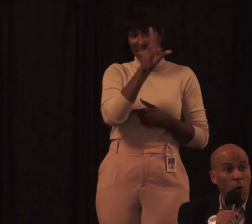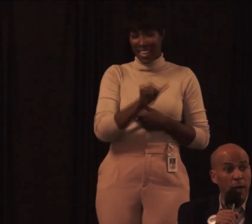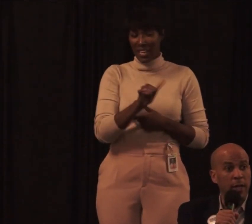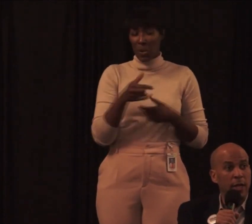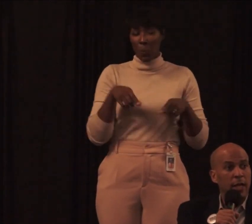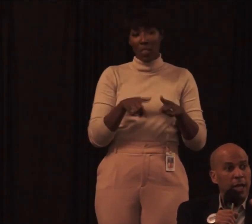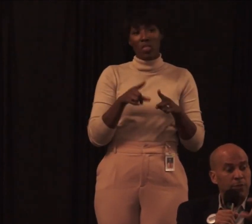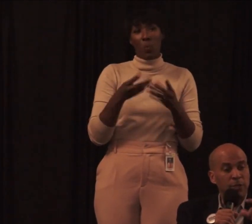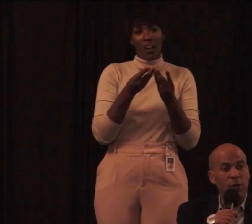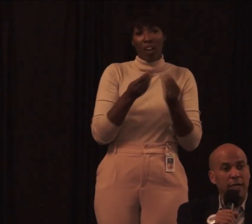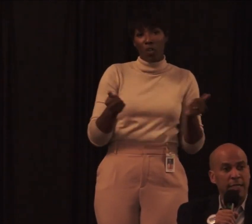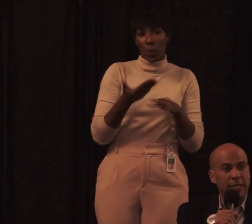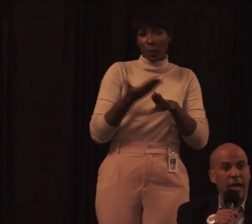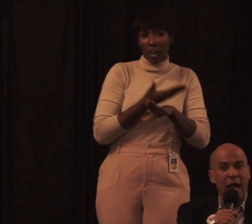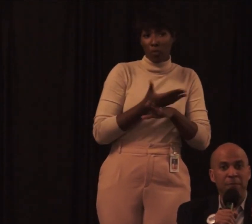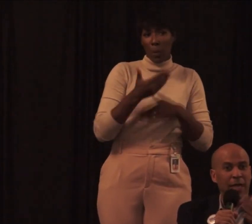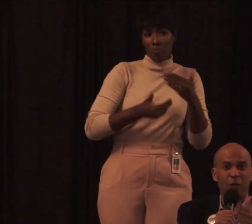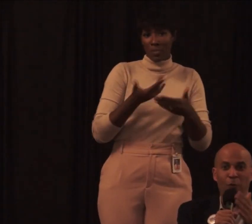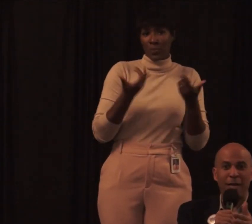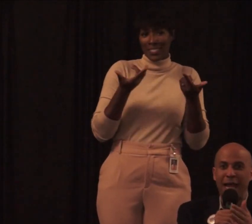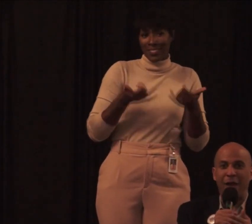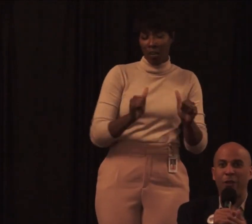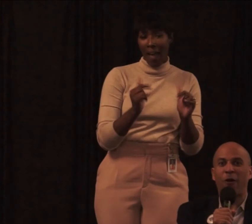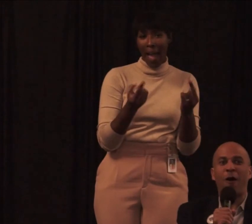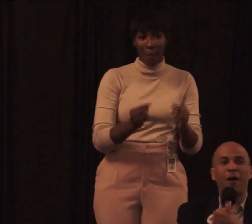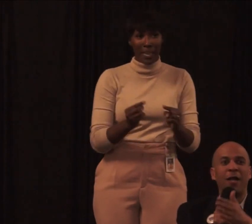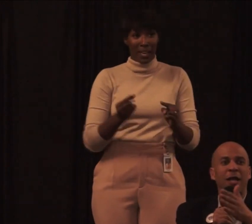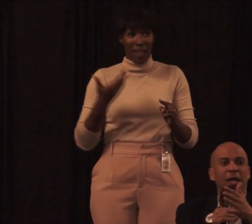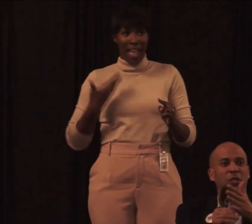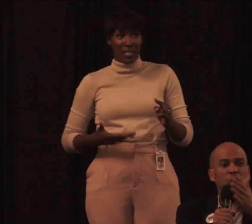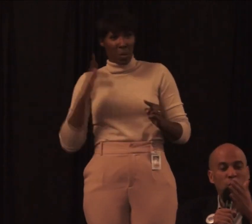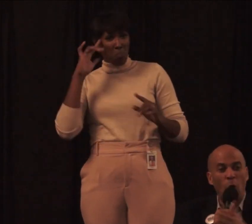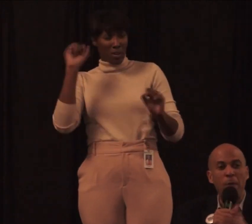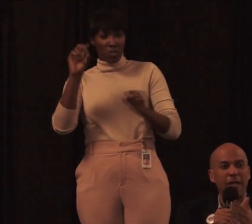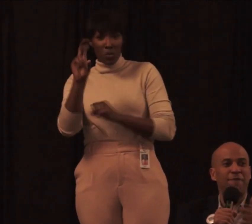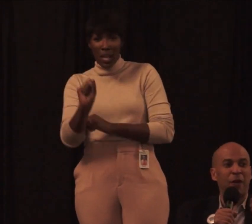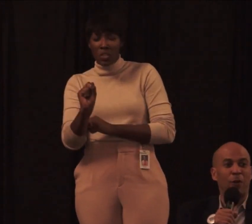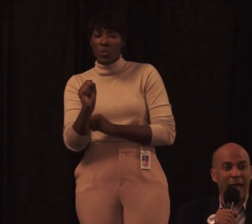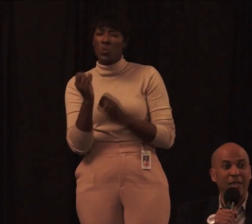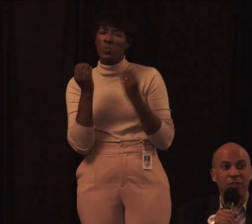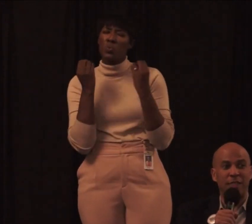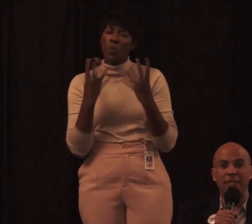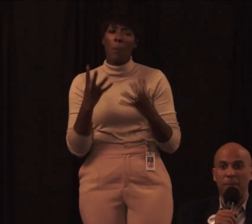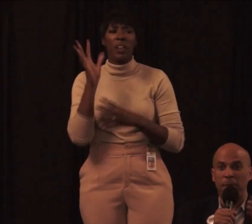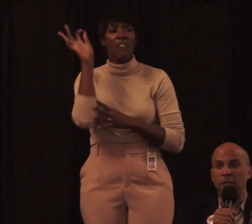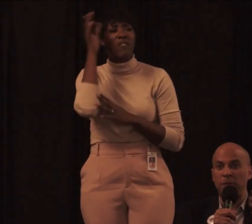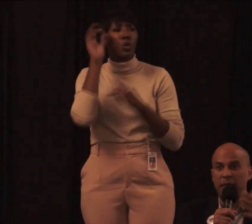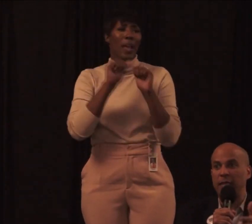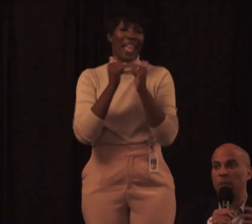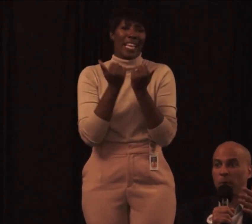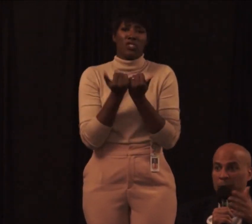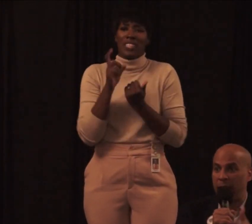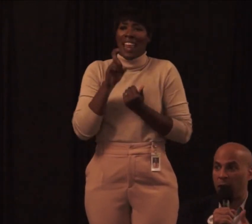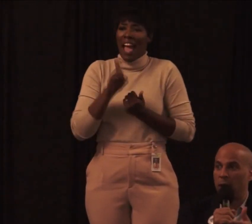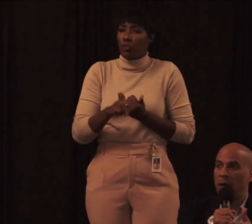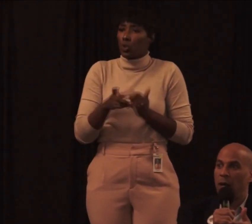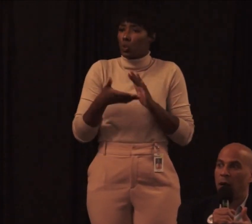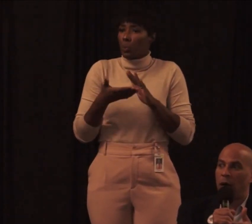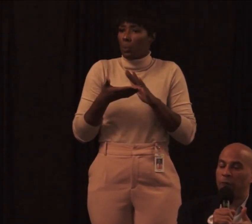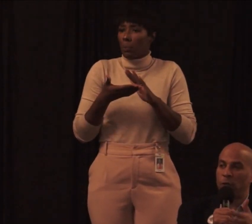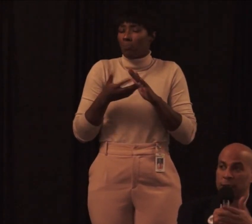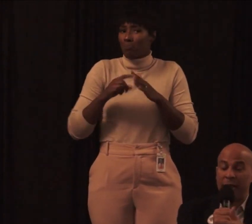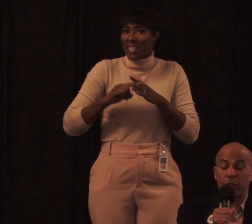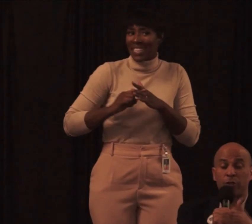still going on. As President of United States, I'm telling you right now, there are so many federal agencies that must begin to prepare